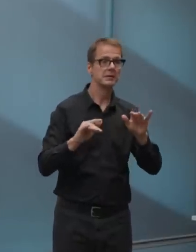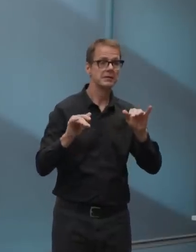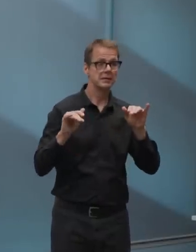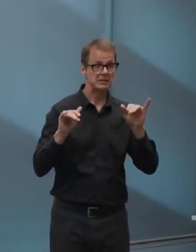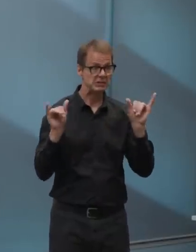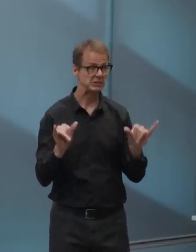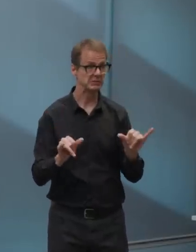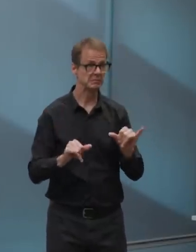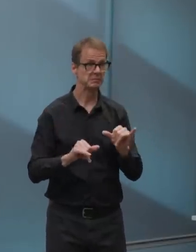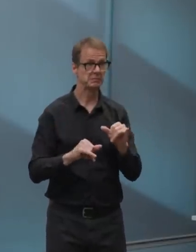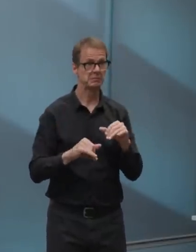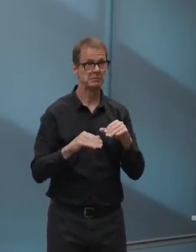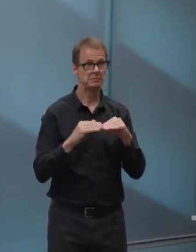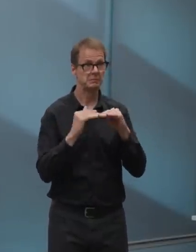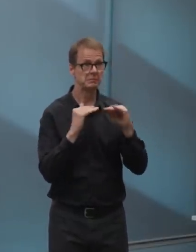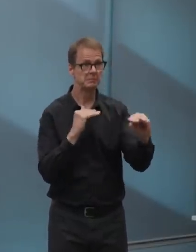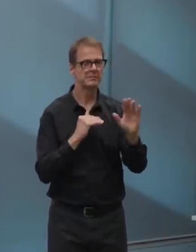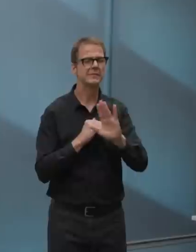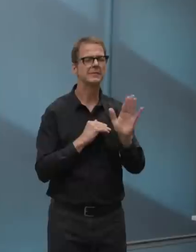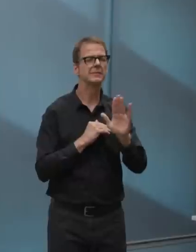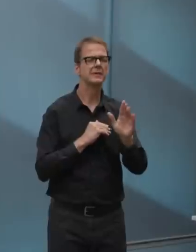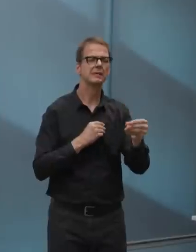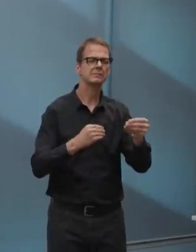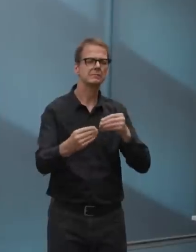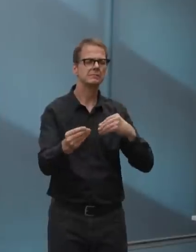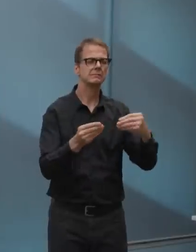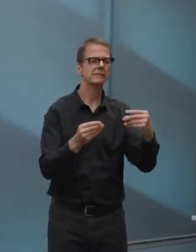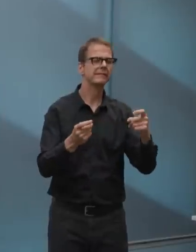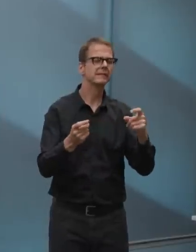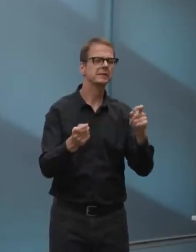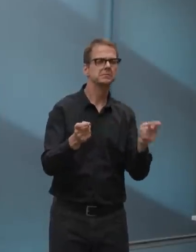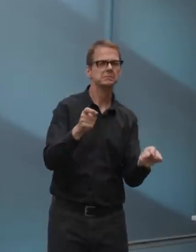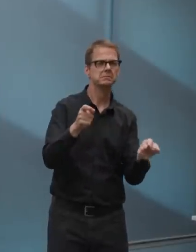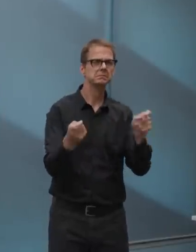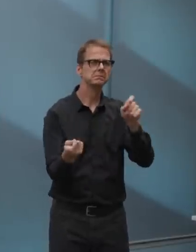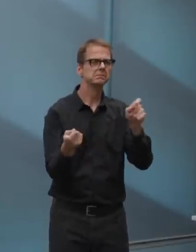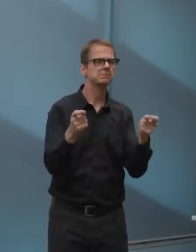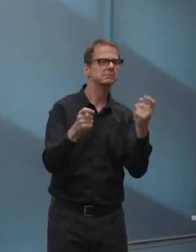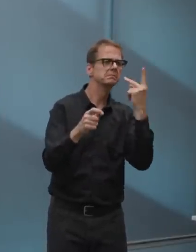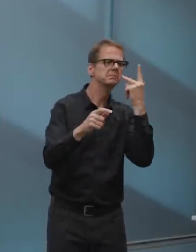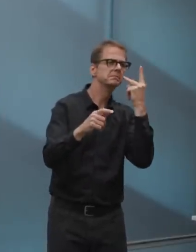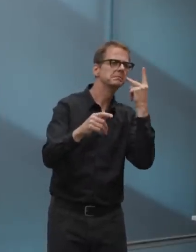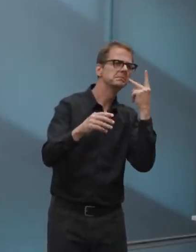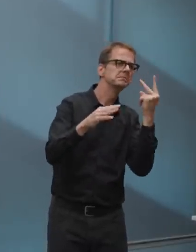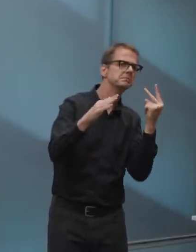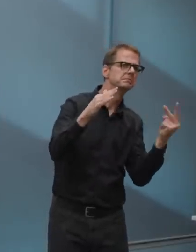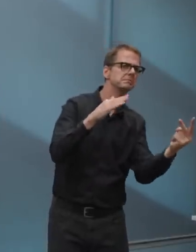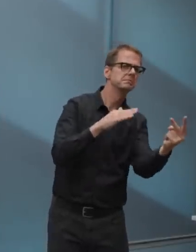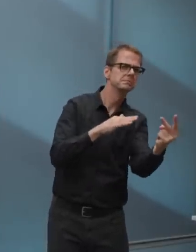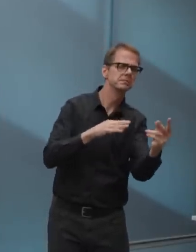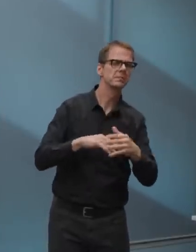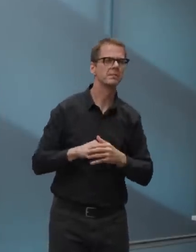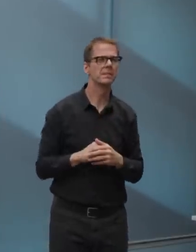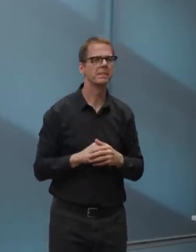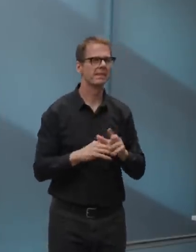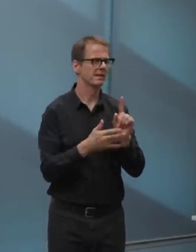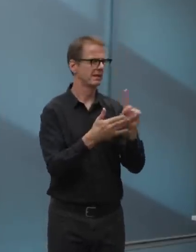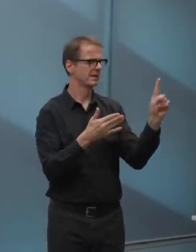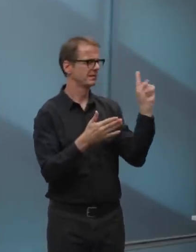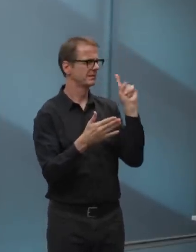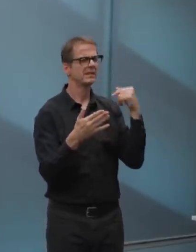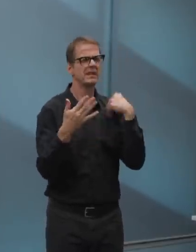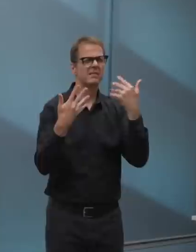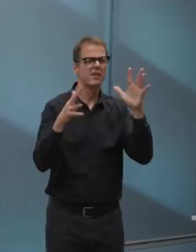for restarting the economy and develop implementation plans. We talked last week about the patio, outdoor retail